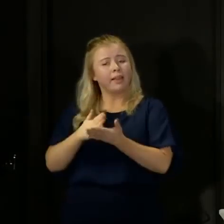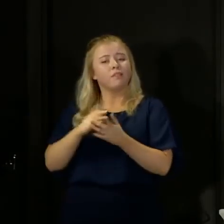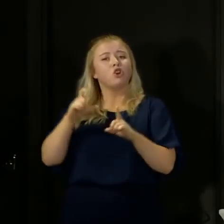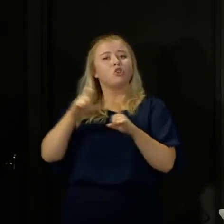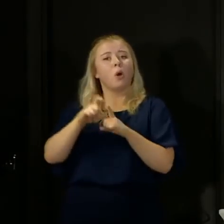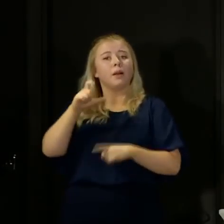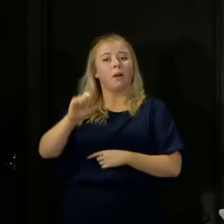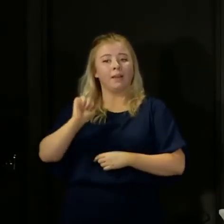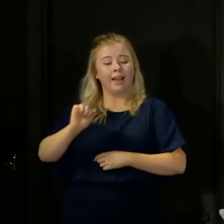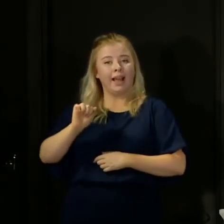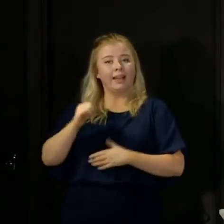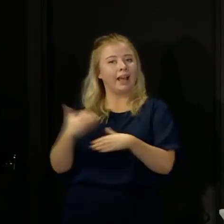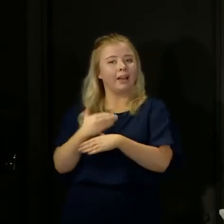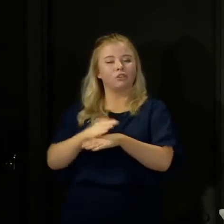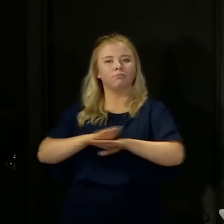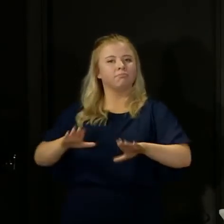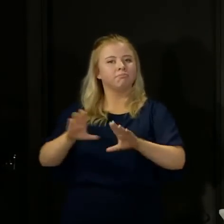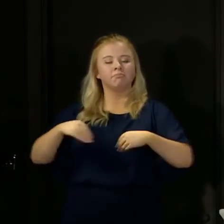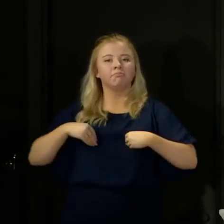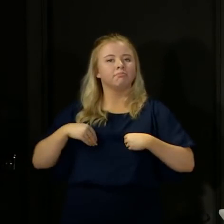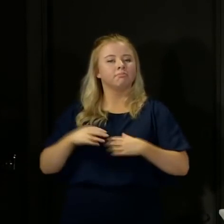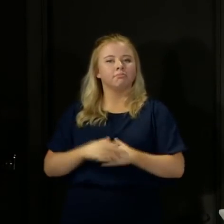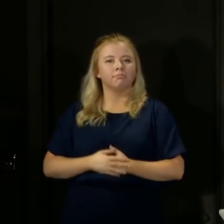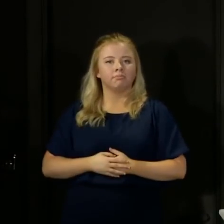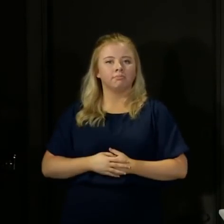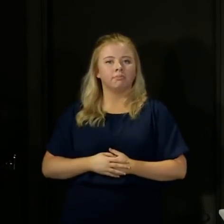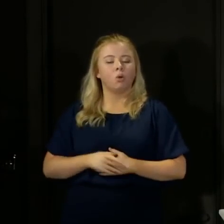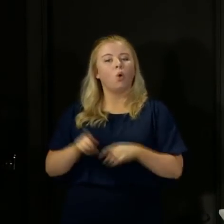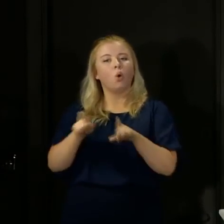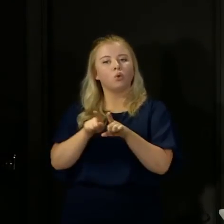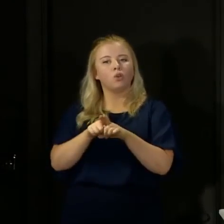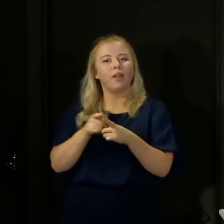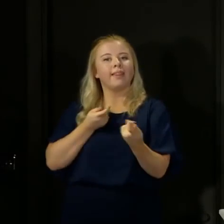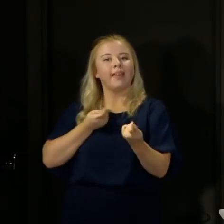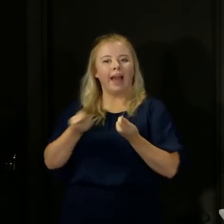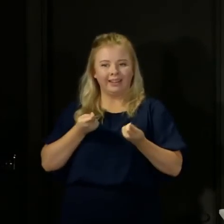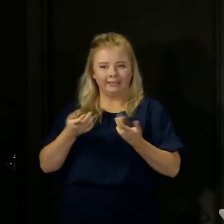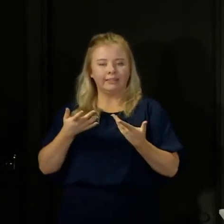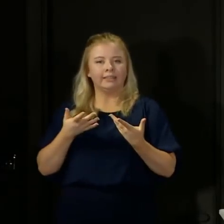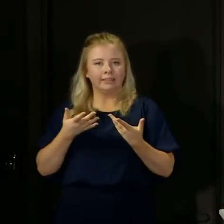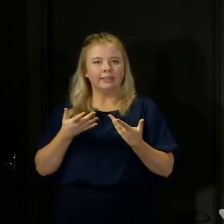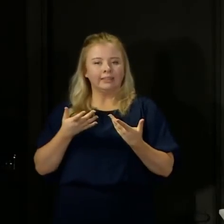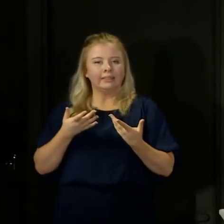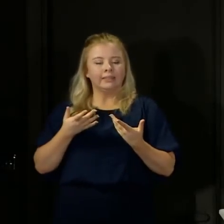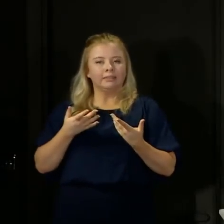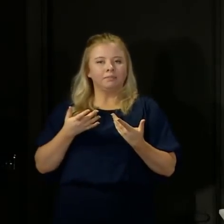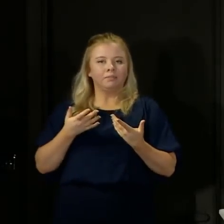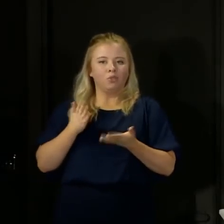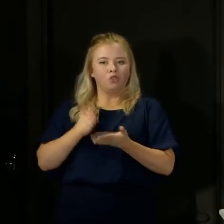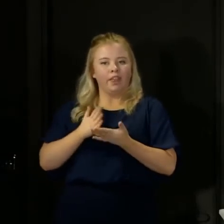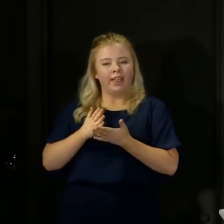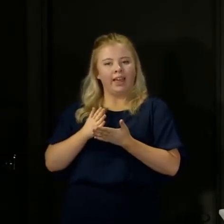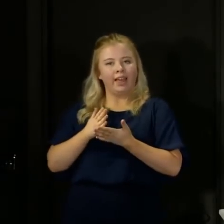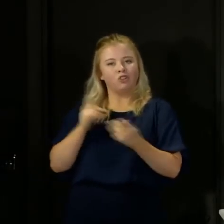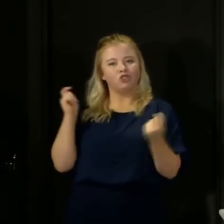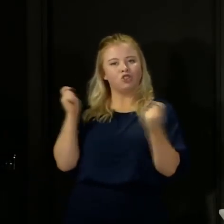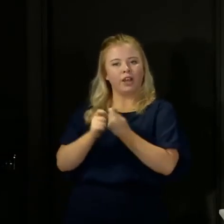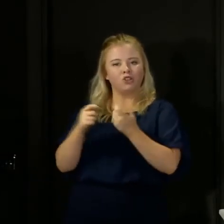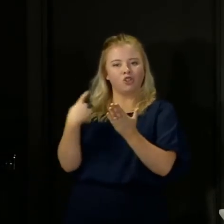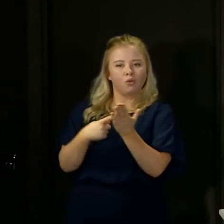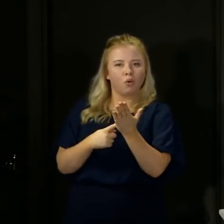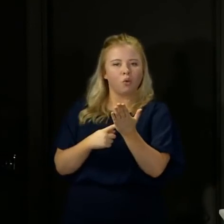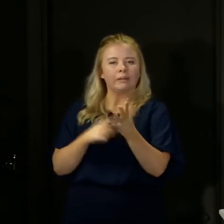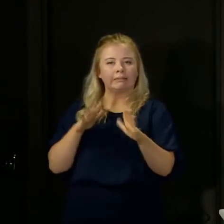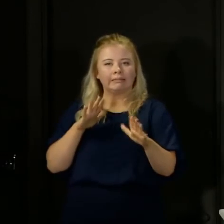actions were not acceptable. And that the handling of that and the retrospective rewriting of the rules to